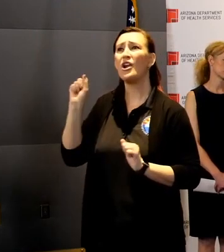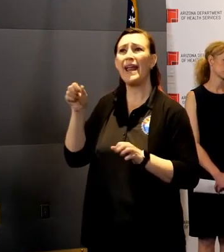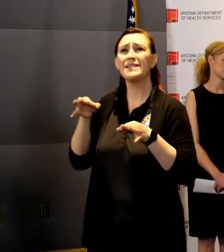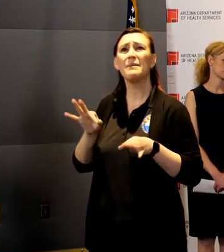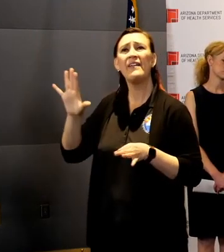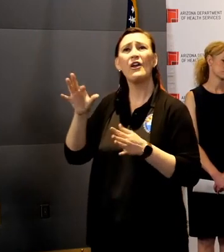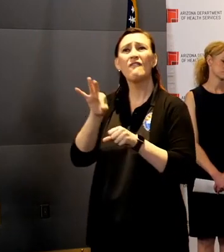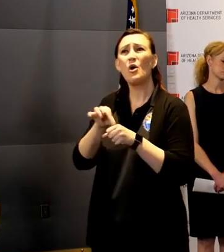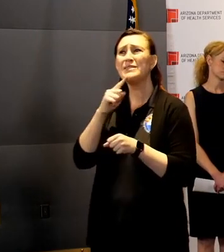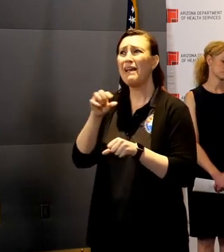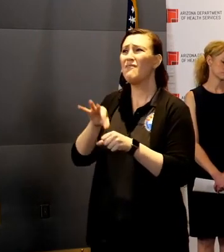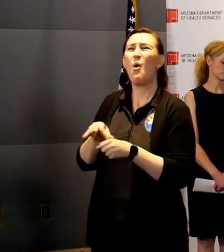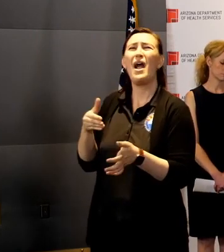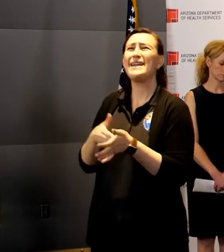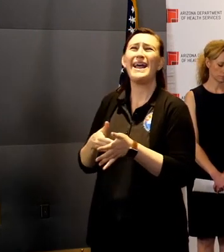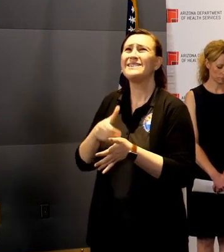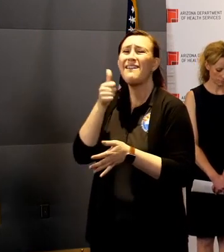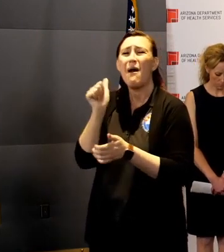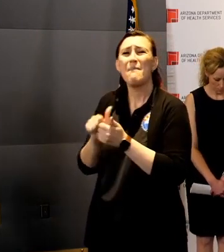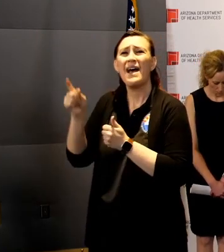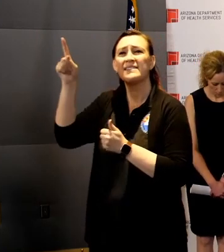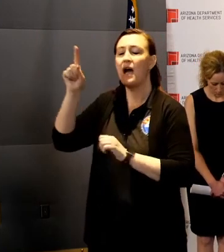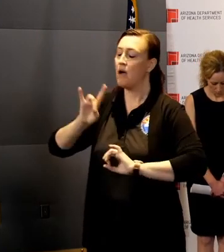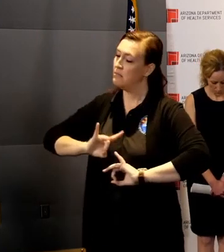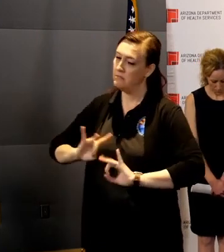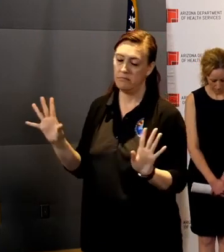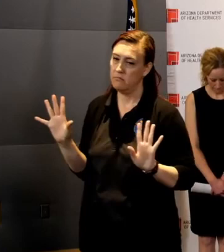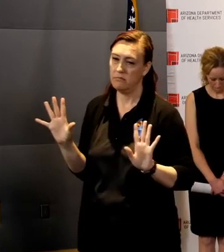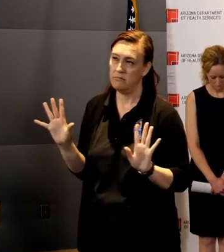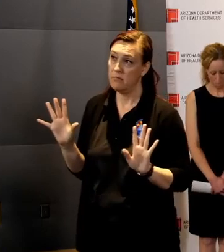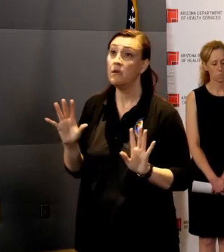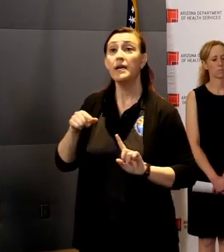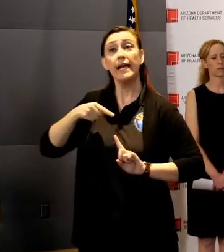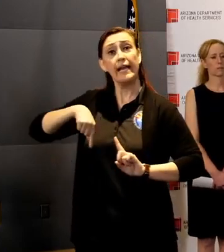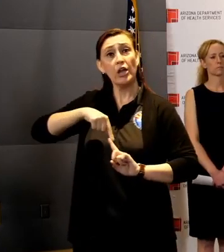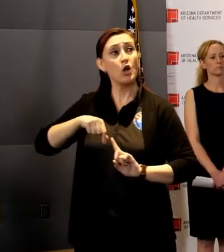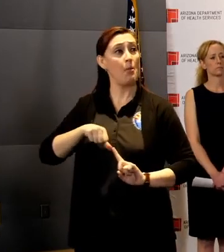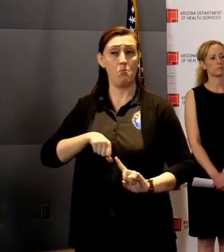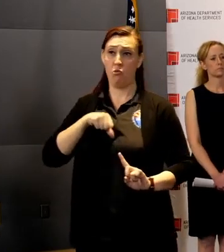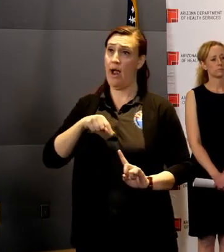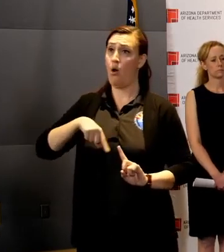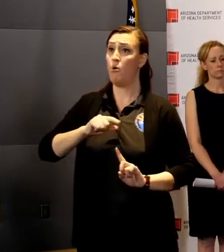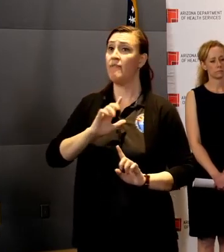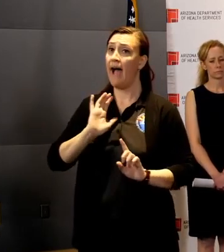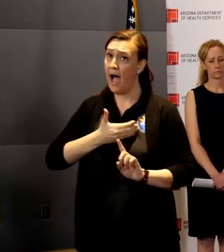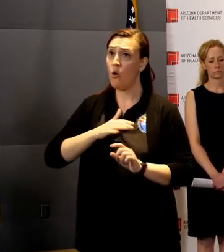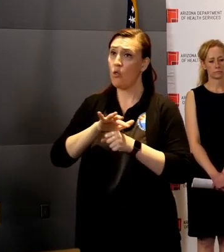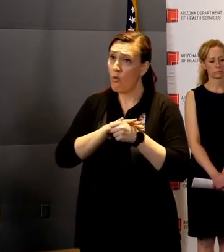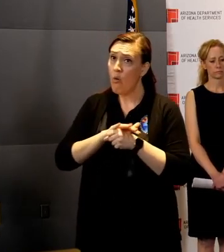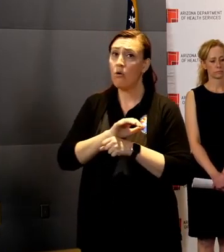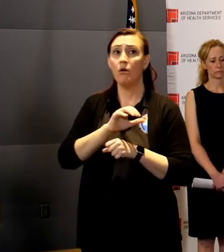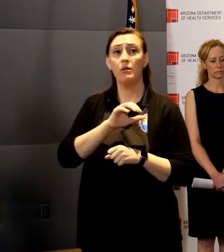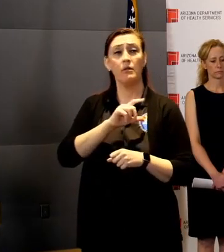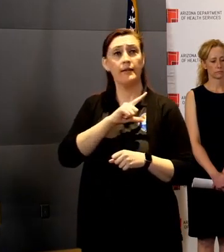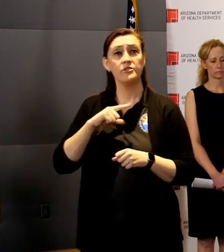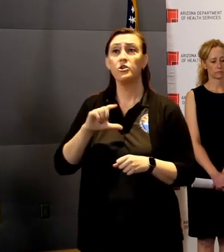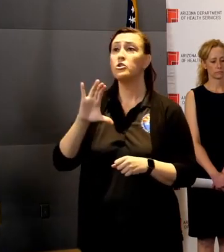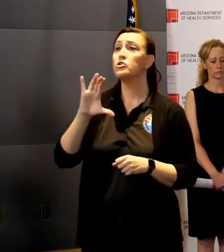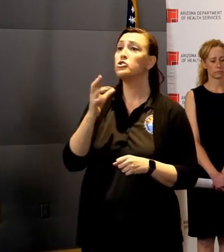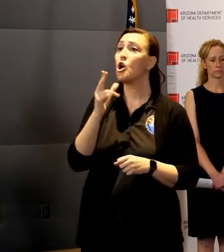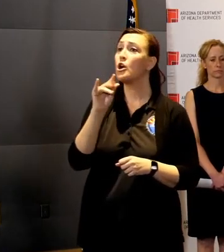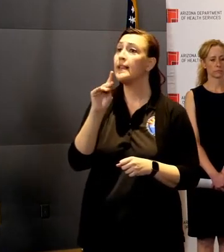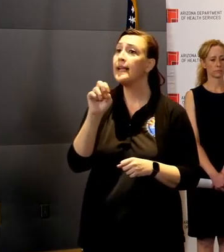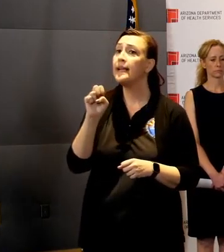package. I'm proud of what's happening here. I'll applaud the bipartisan leadership that we've had. Charlene Fernandez,